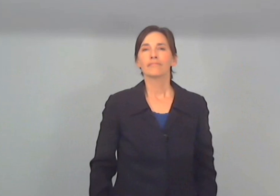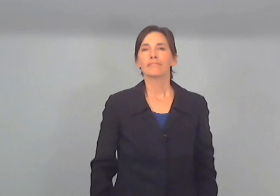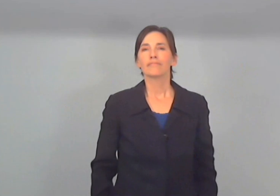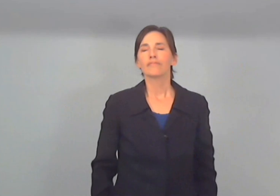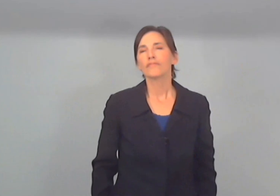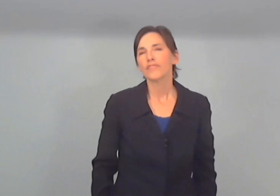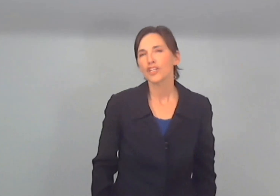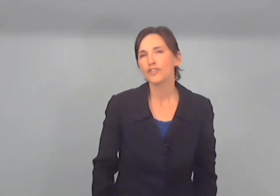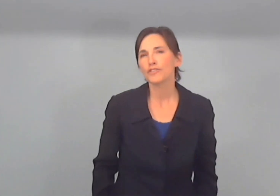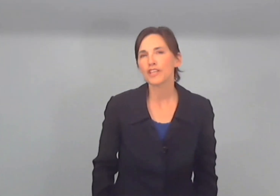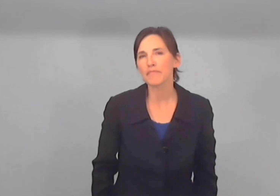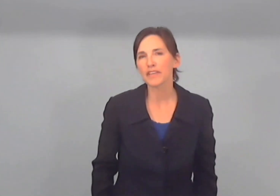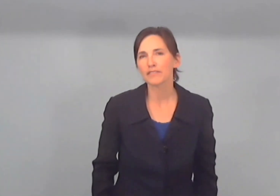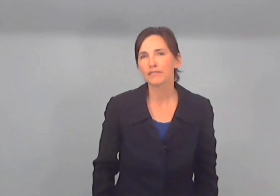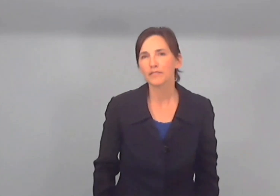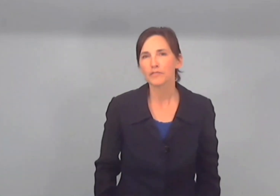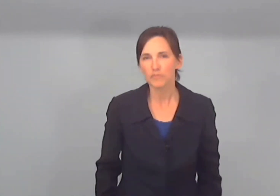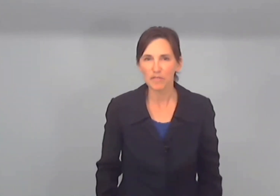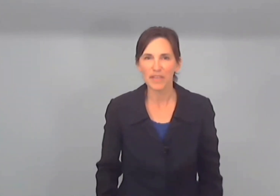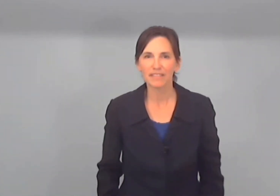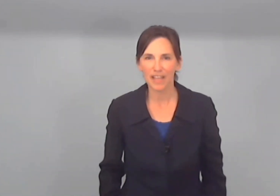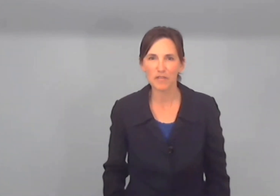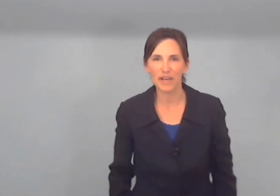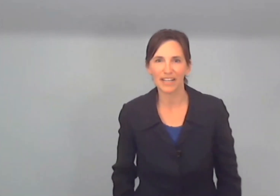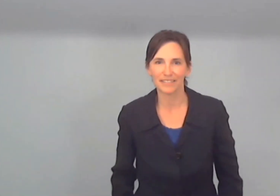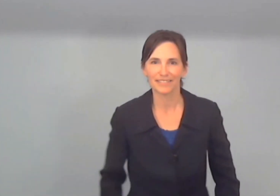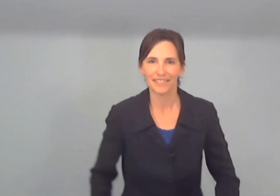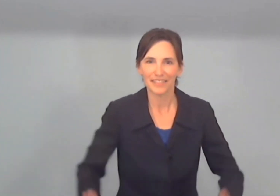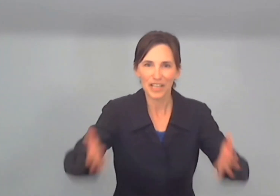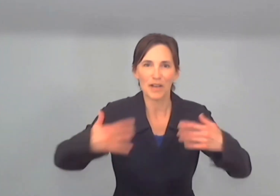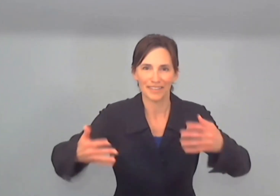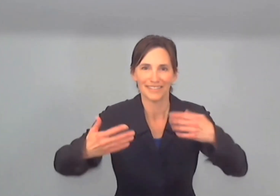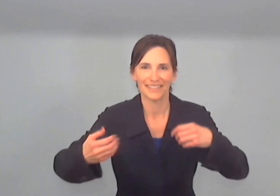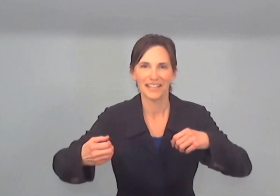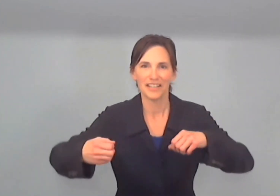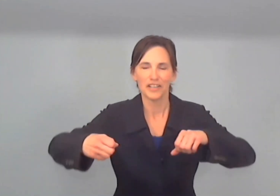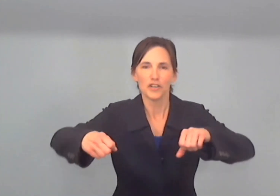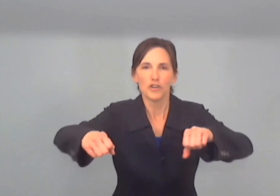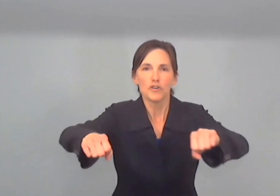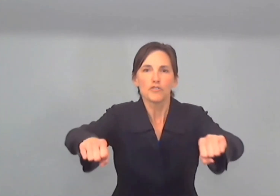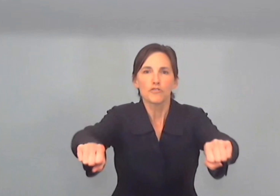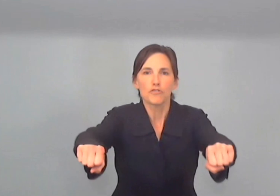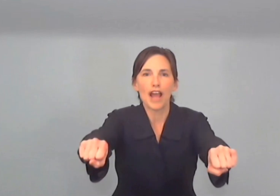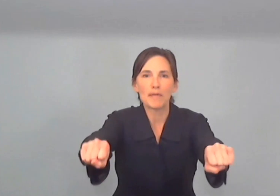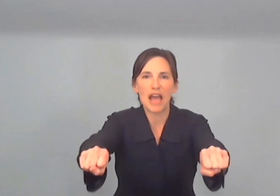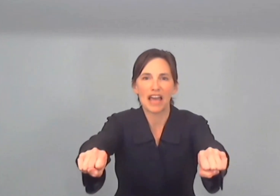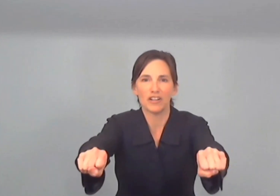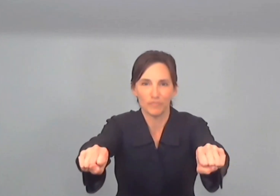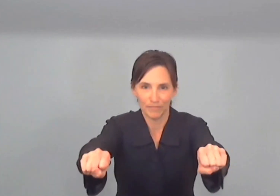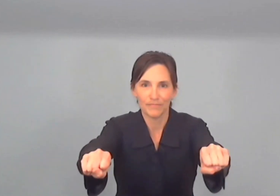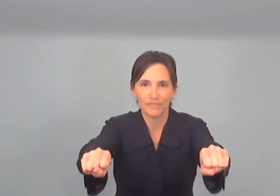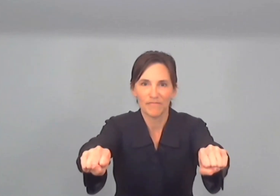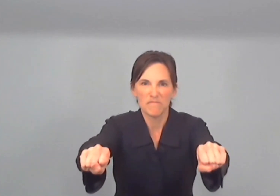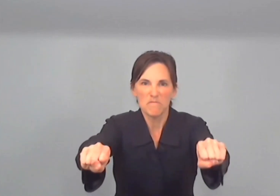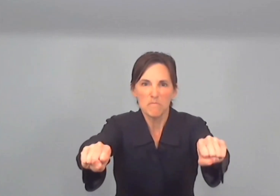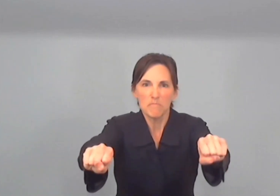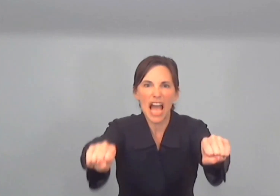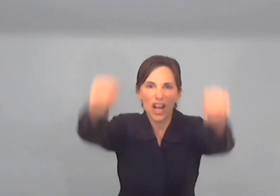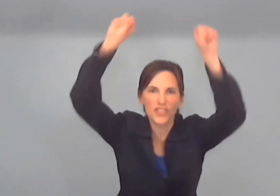we do something with me everybody come on grab a paddle paddle's